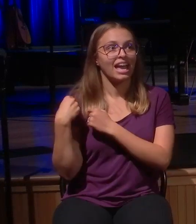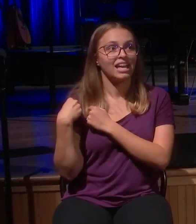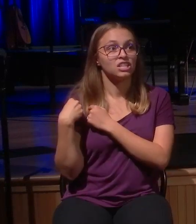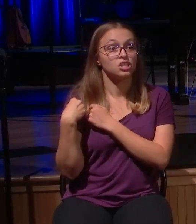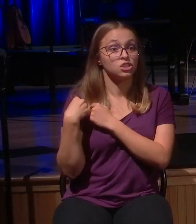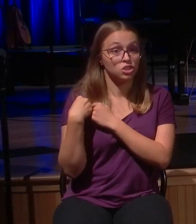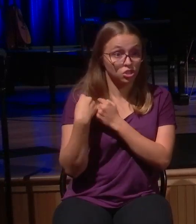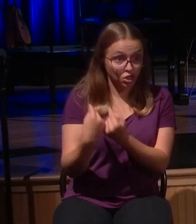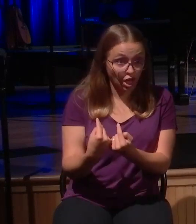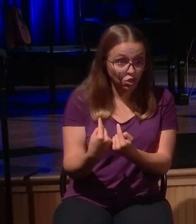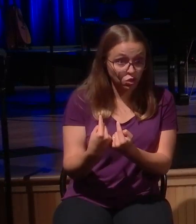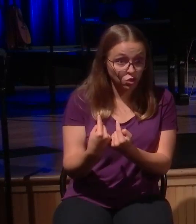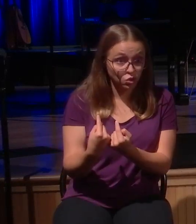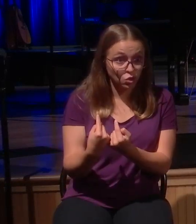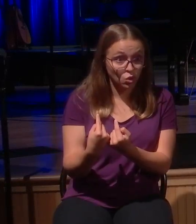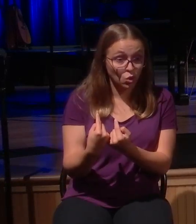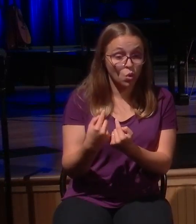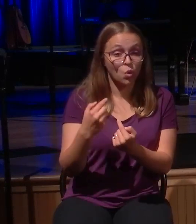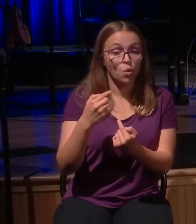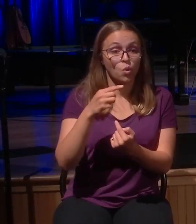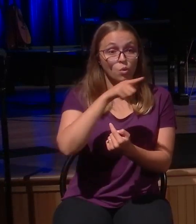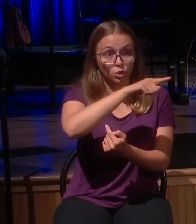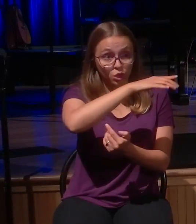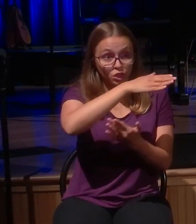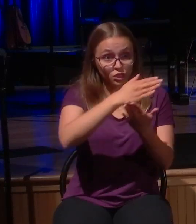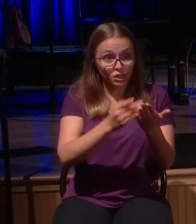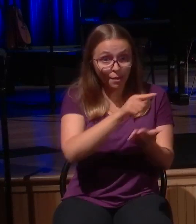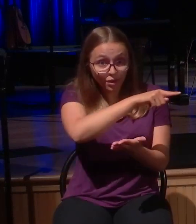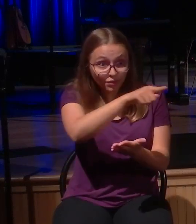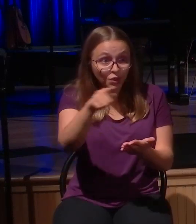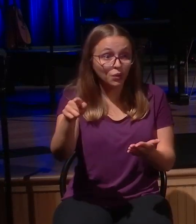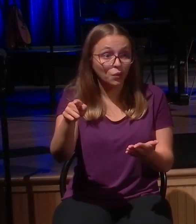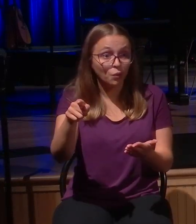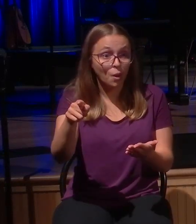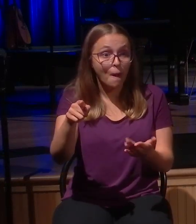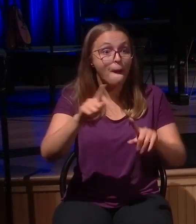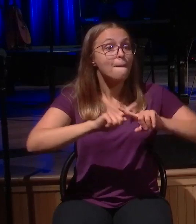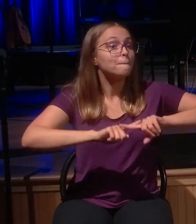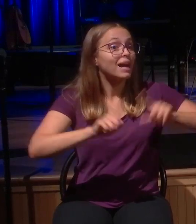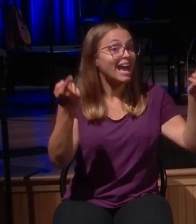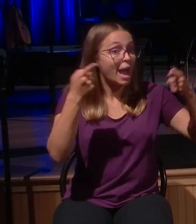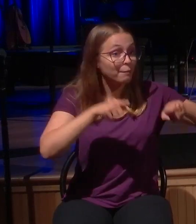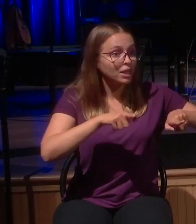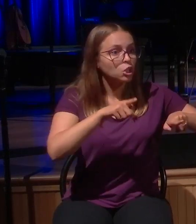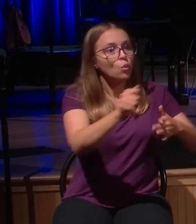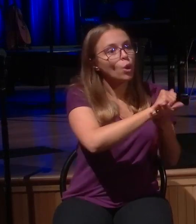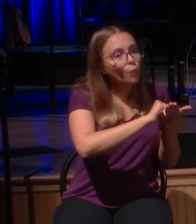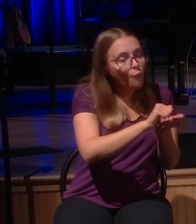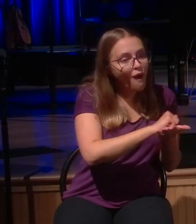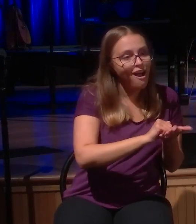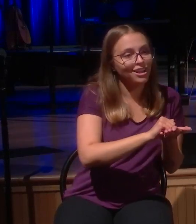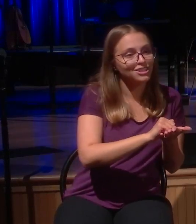But you were washed and cleansed by the work of the Holy Spirit in the person of Jesus Christ. First, new hope,